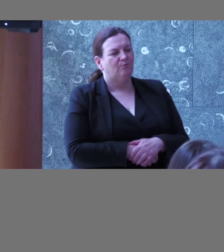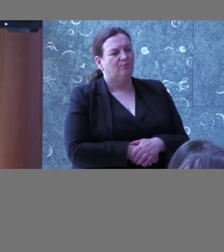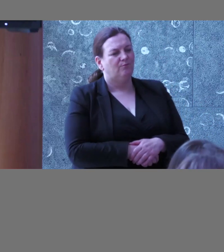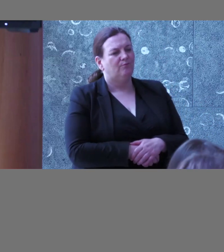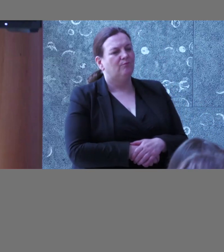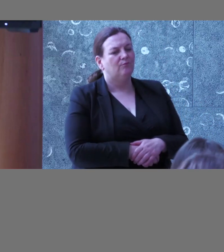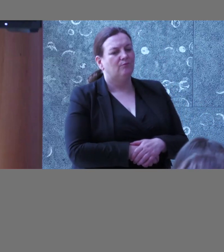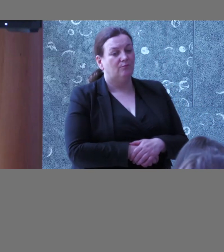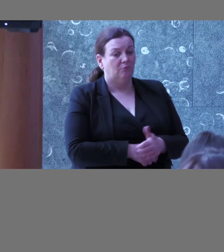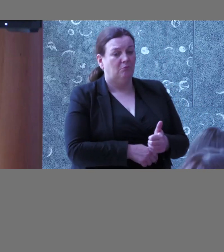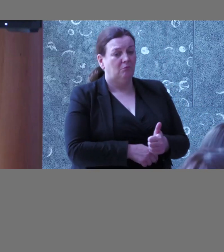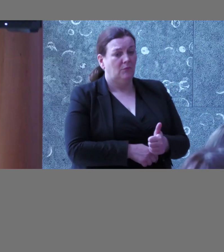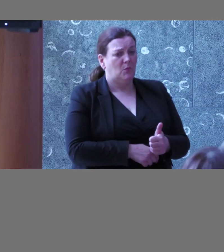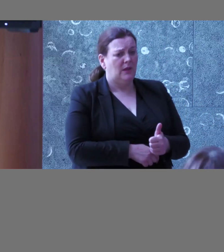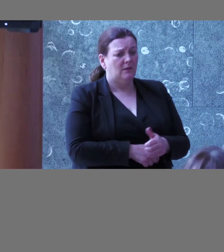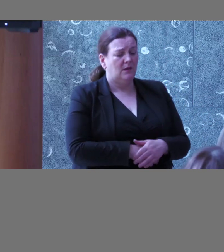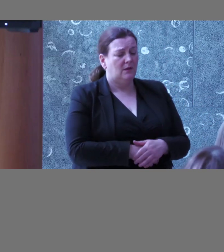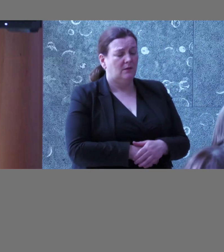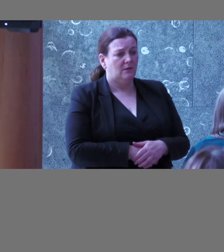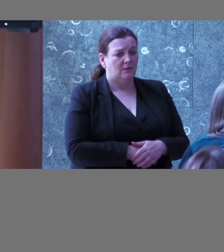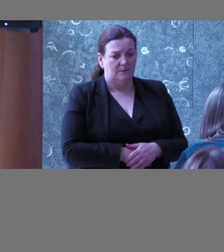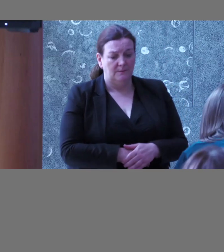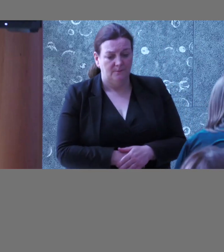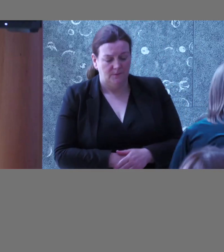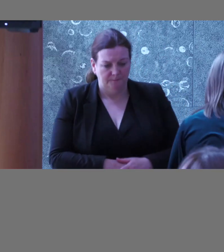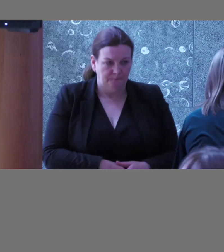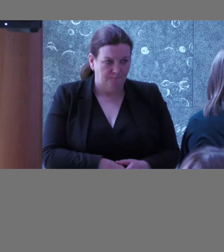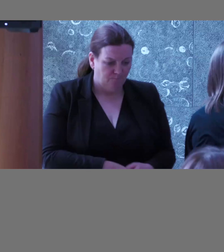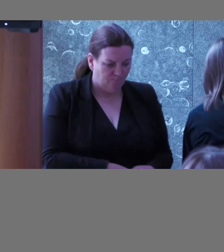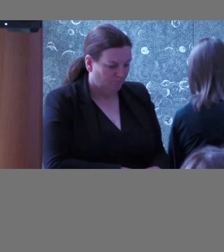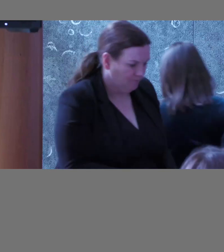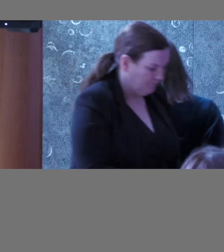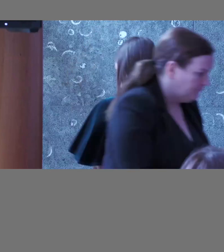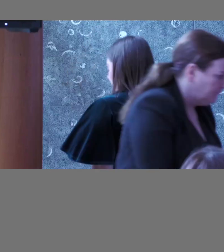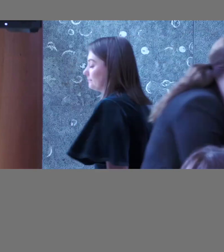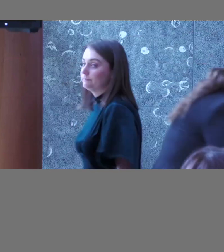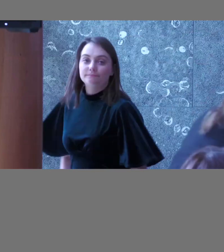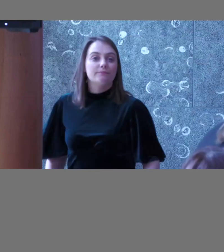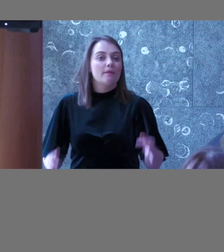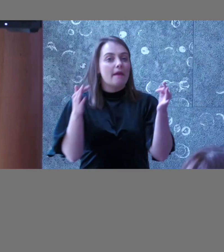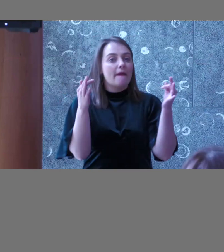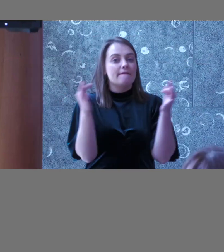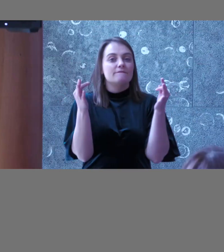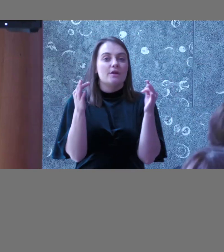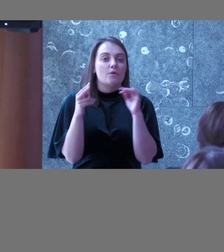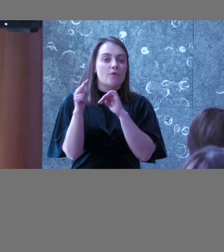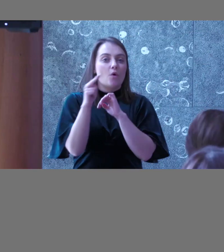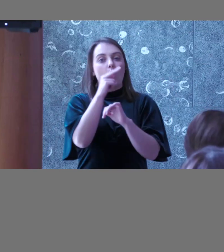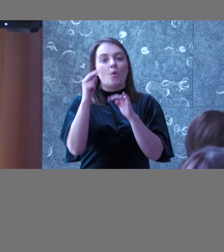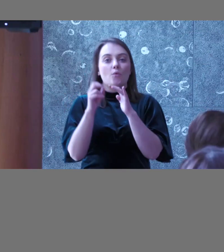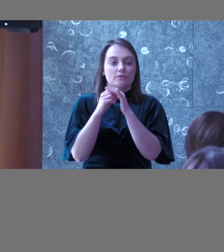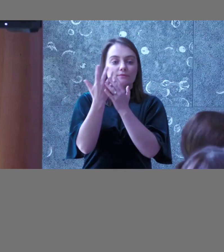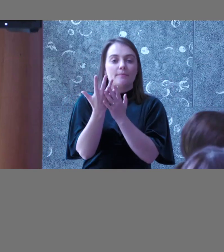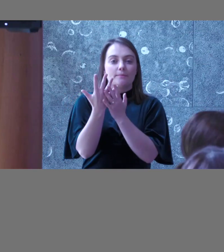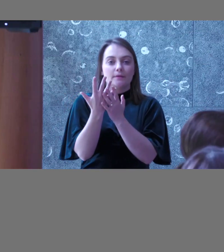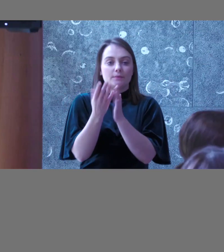thanks online anonymous attendee has asked is there a fear of overdevelopment when trying to build